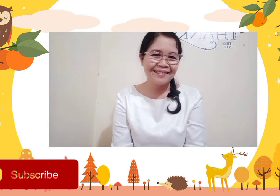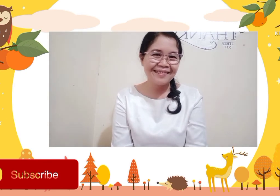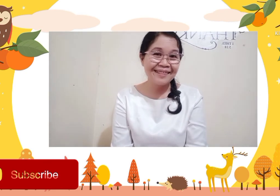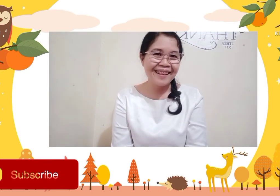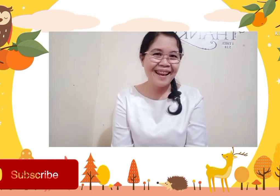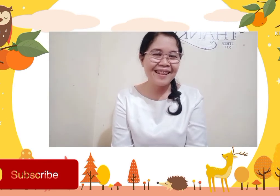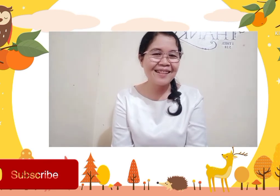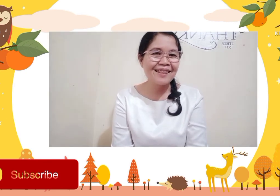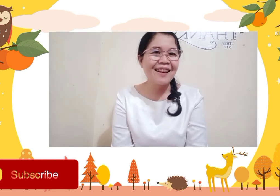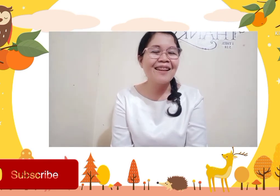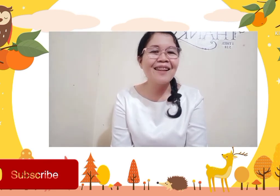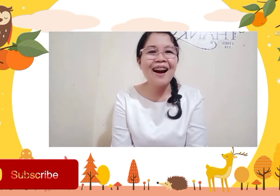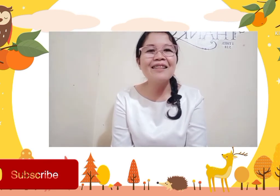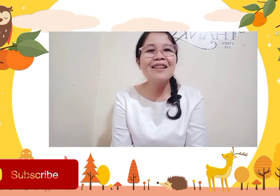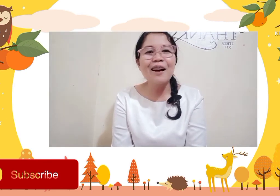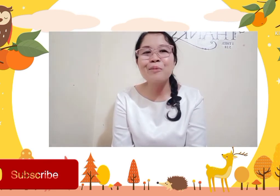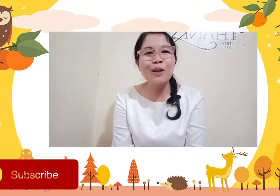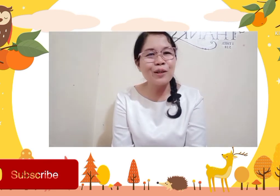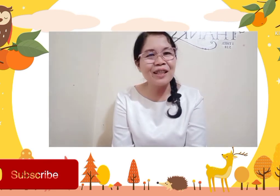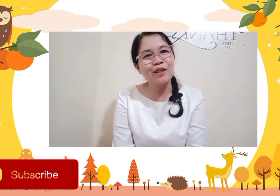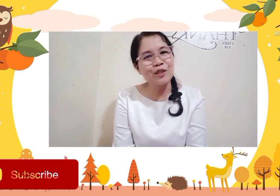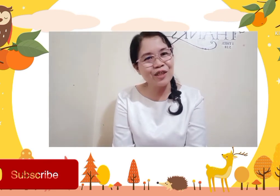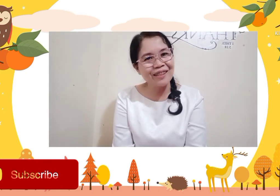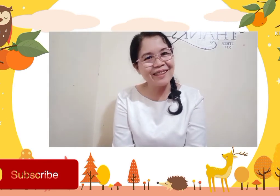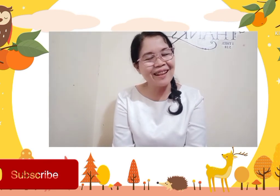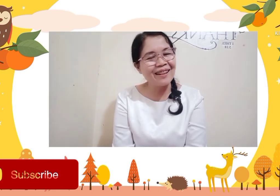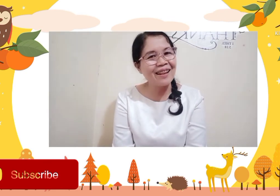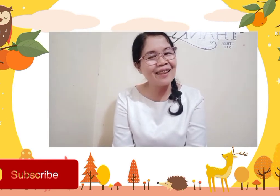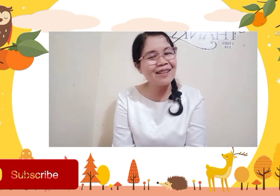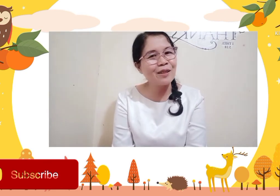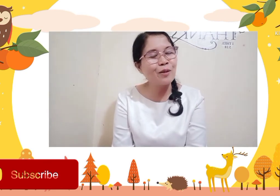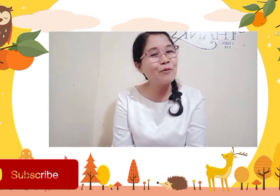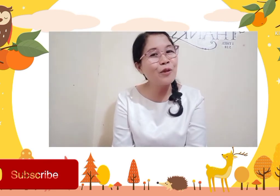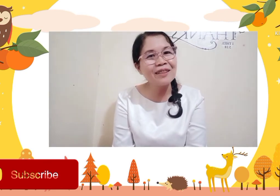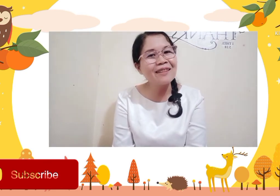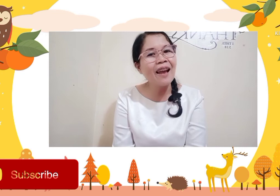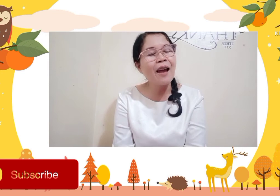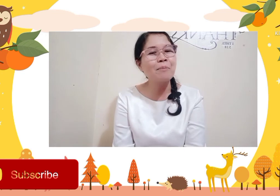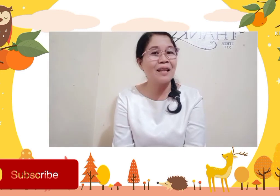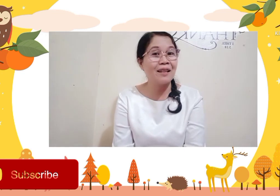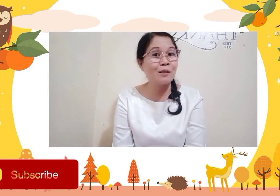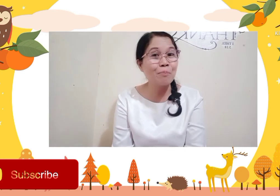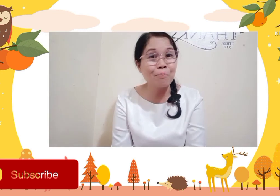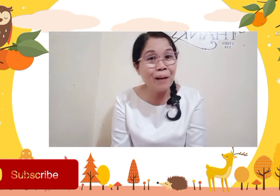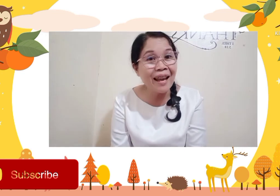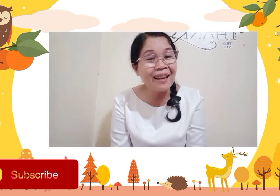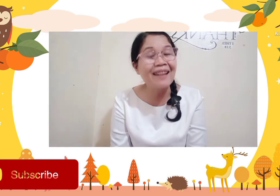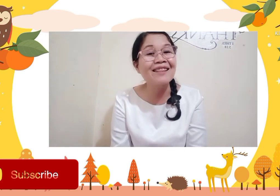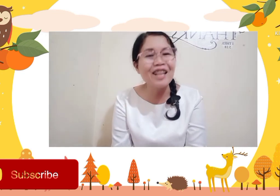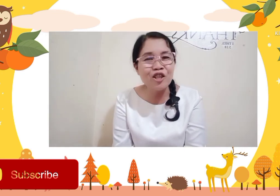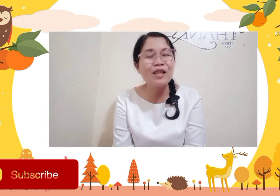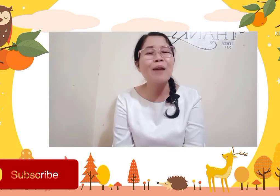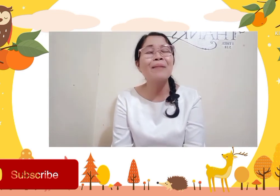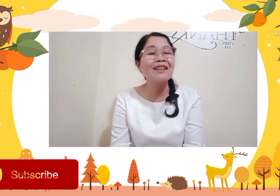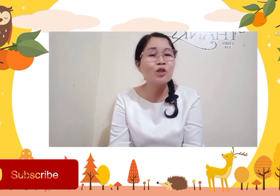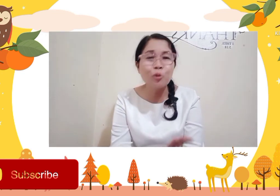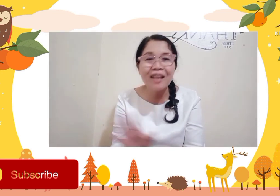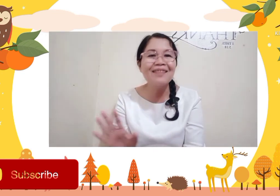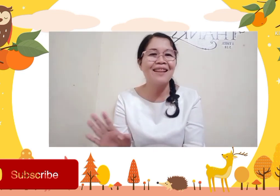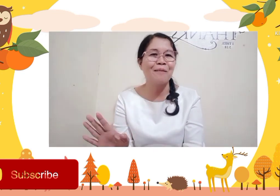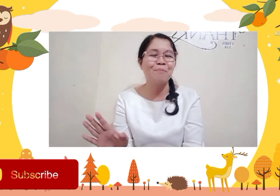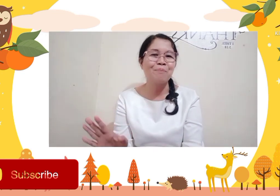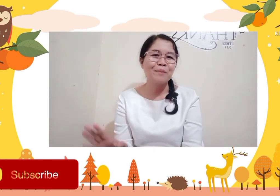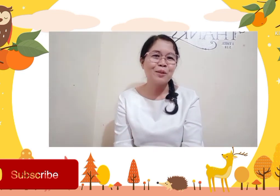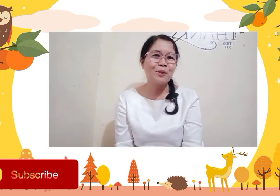Yes, God loves our little children. Let us comfort them. Let us play and teach them and